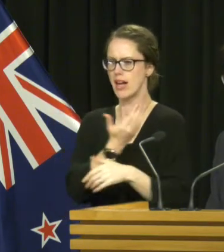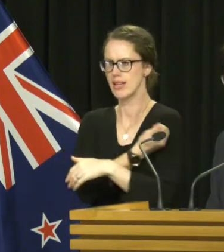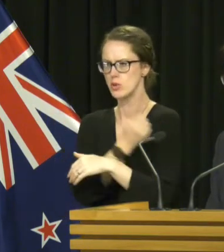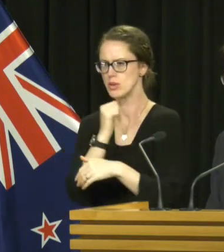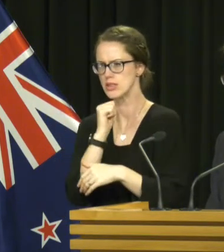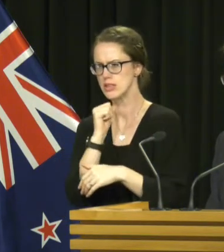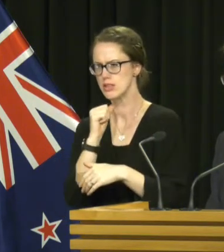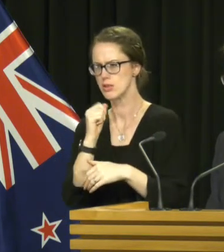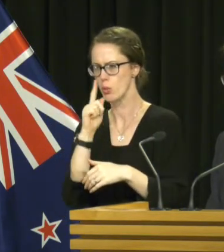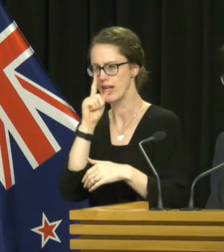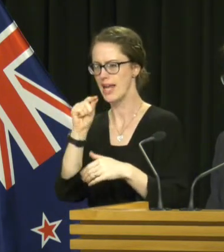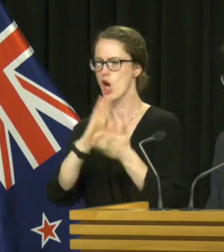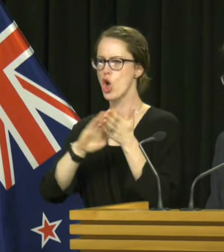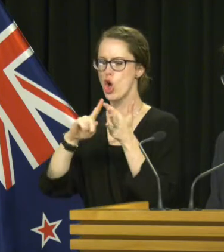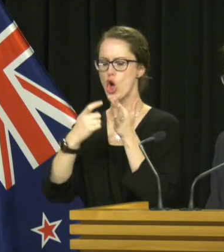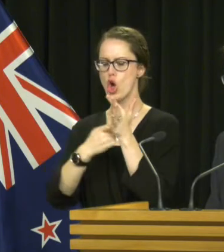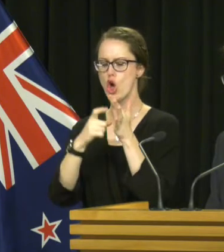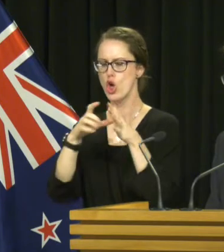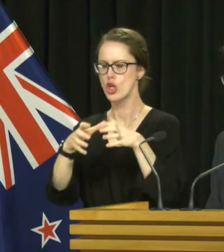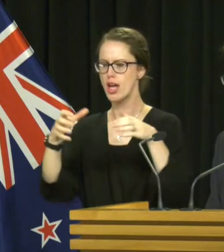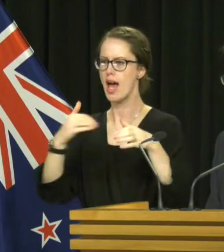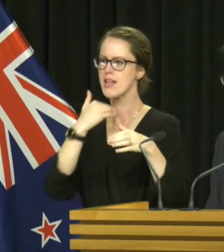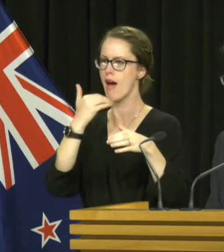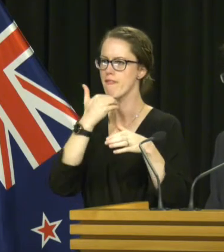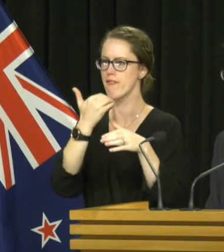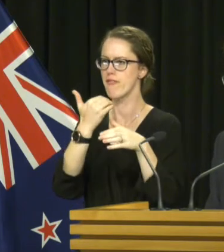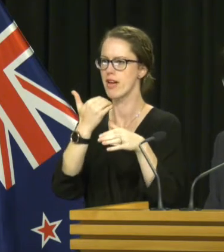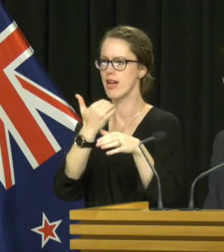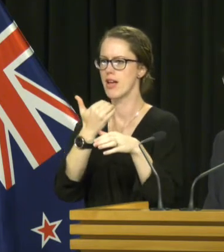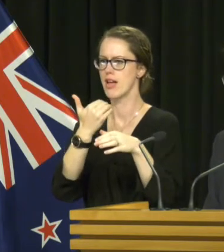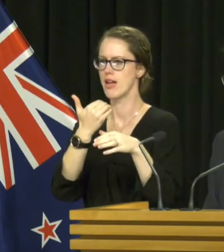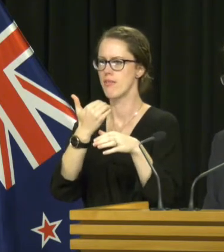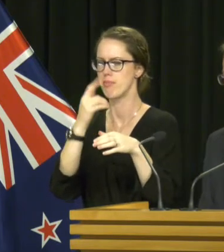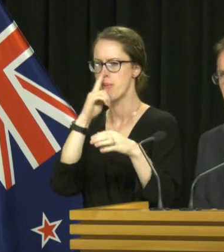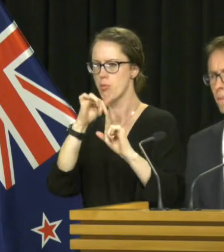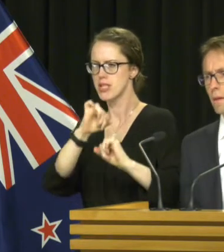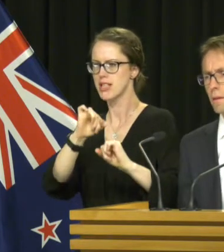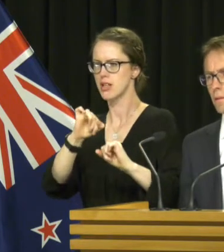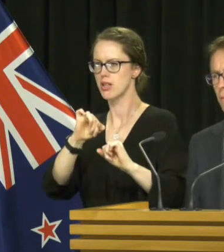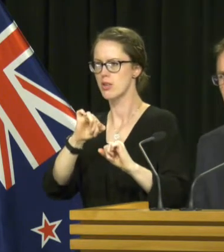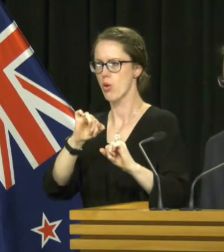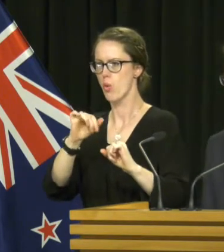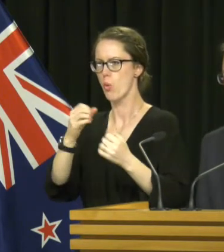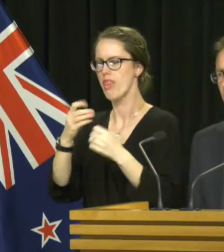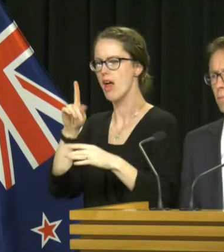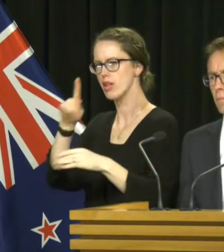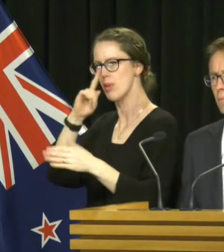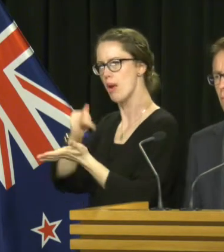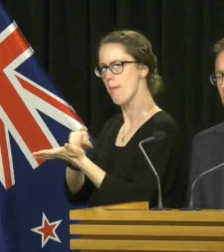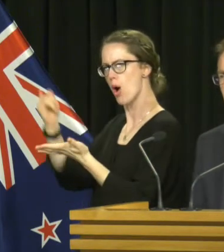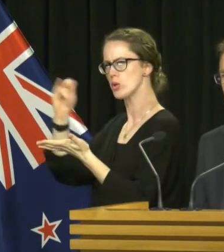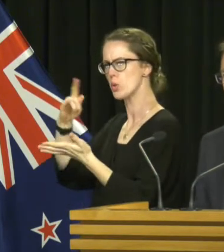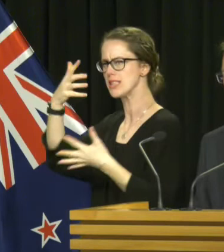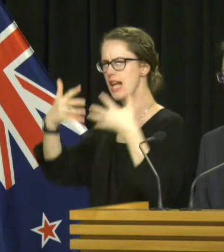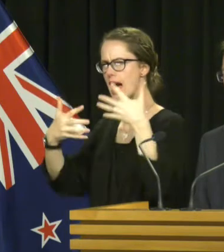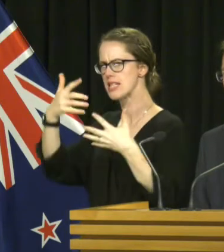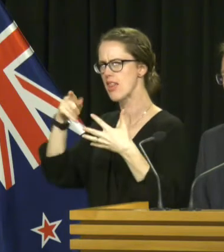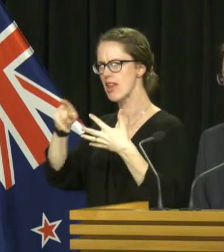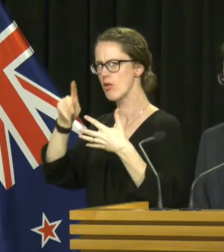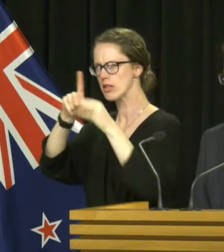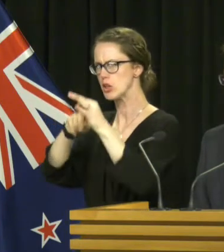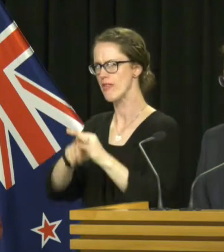obtain herd immunity without people who are directly opposed to vaccinating and what's the vaccine that's based on it to a survey?